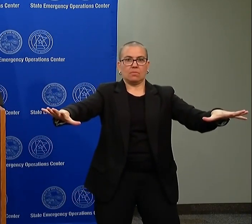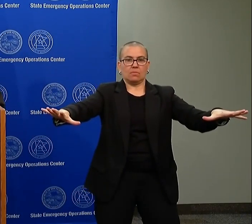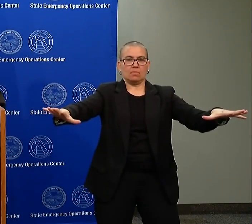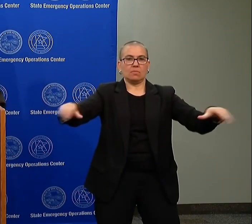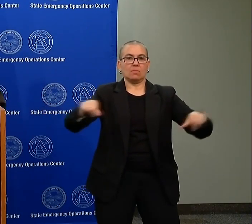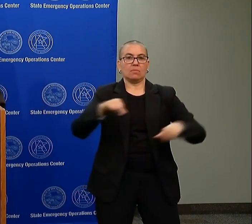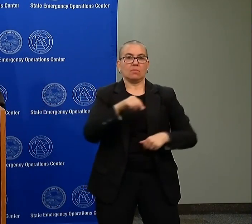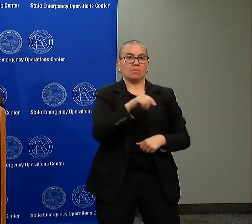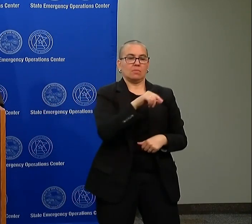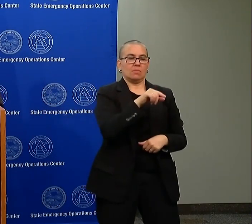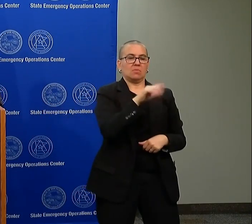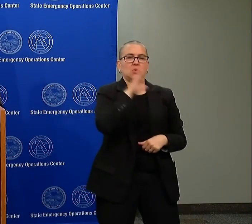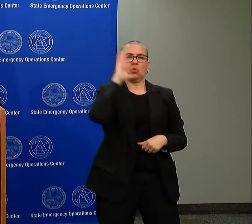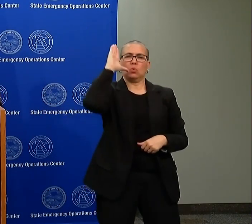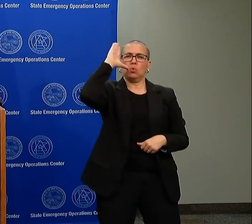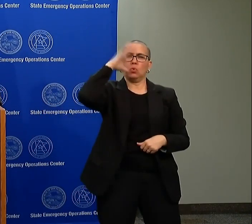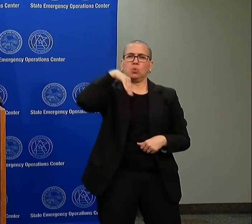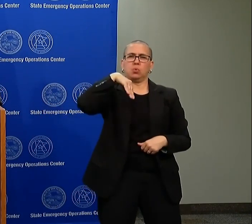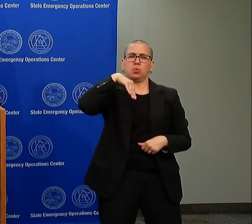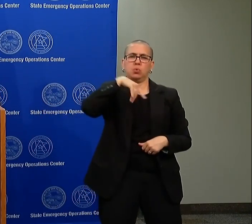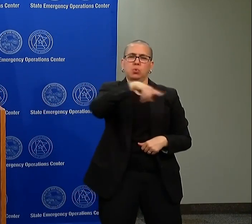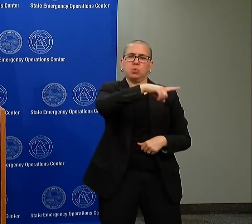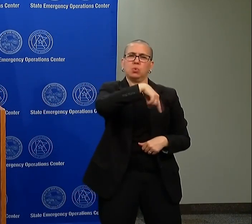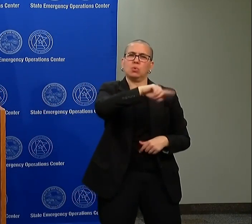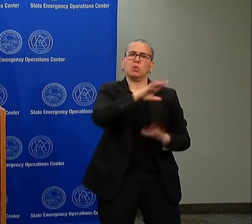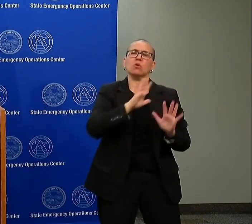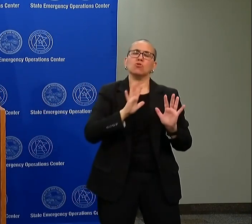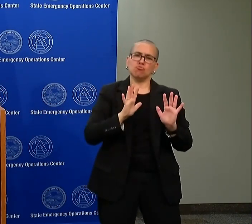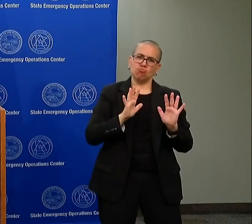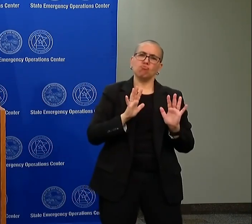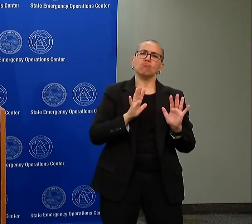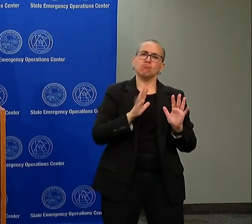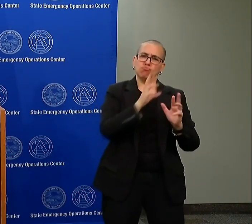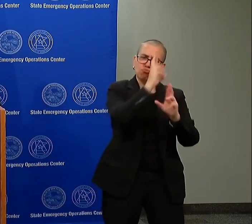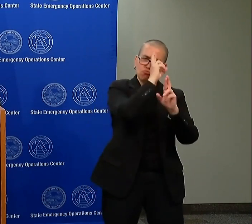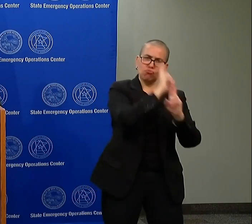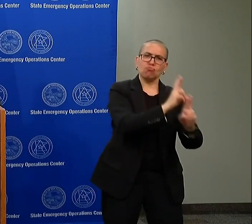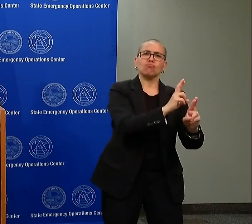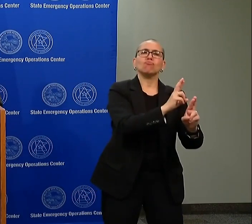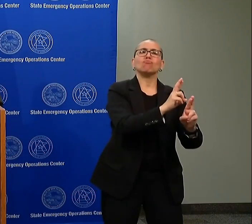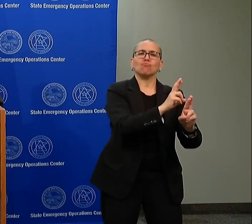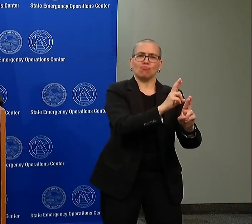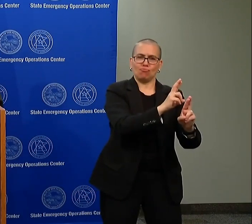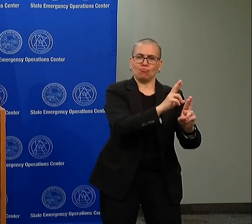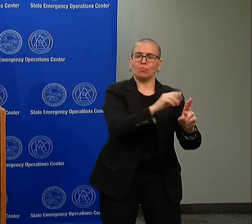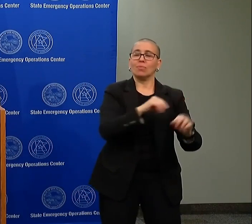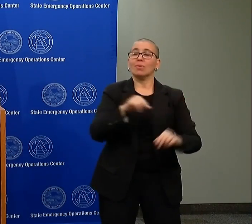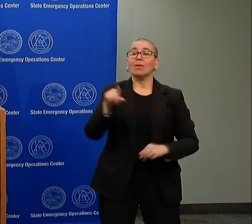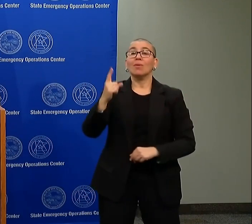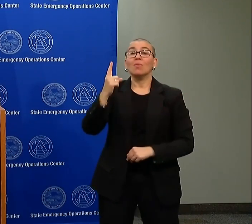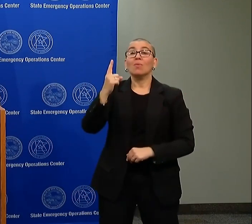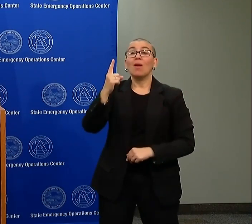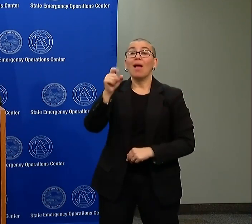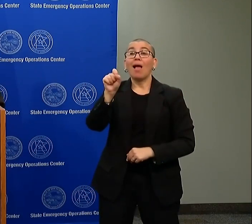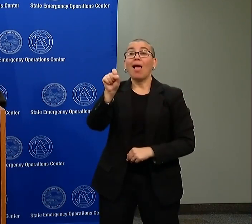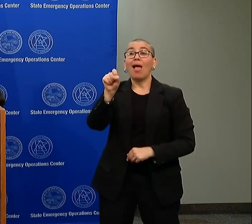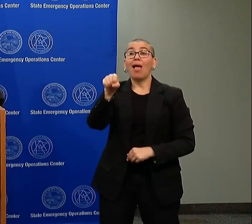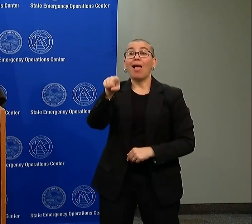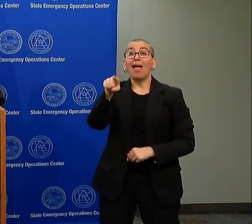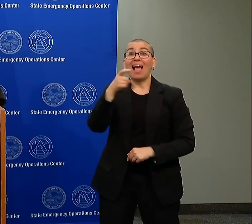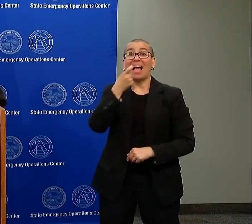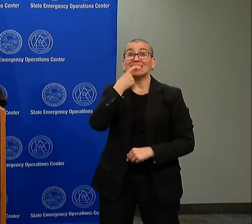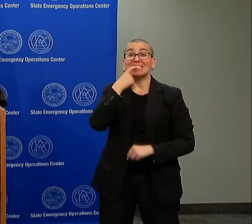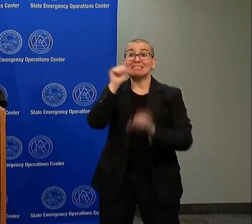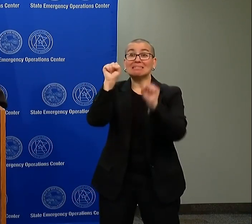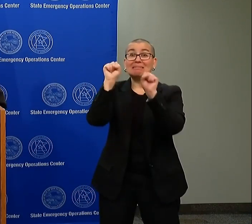somebody who will go forward and break a window or try to start a fire or something. And as the governor mentioned, then go run